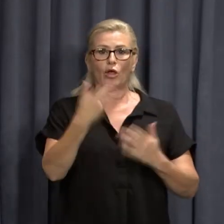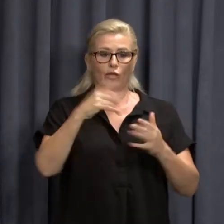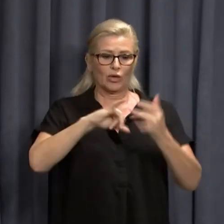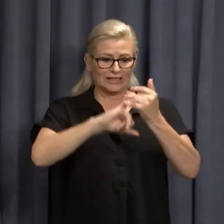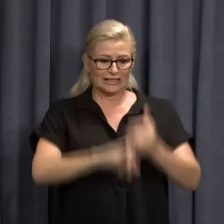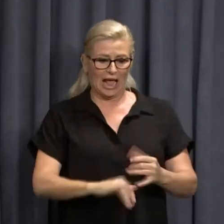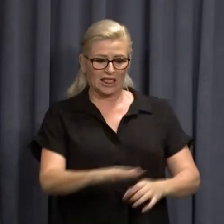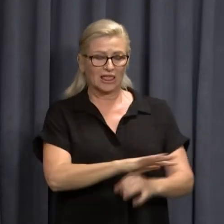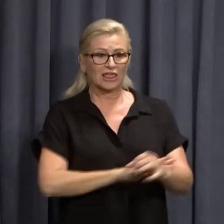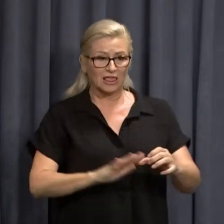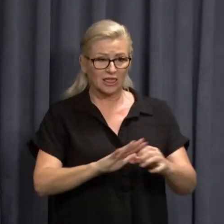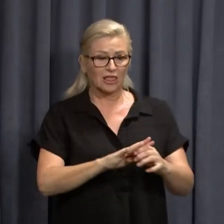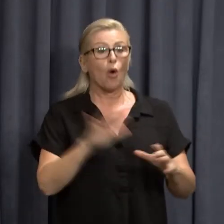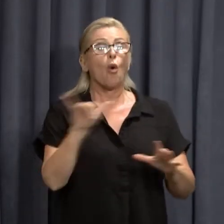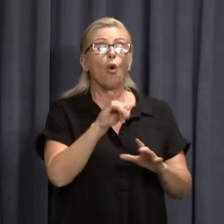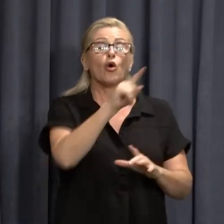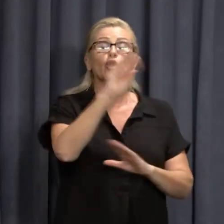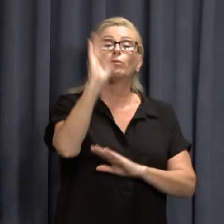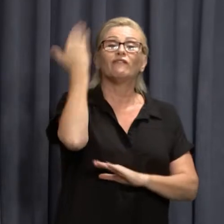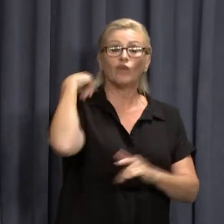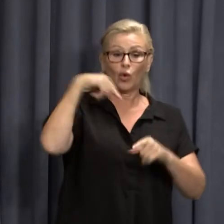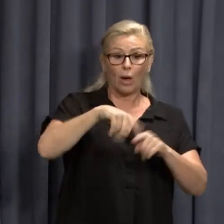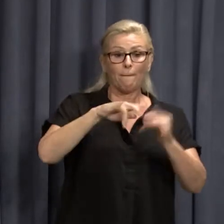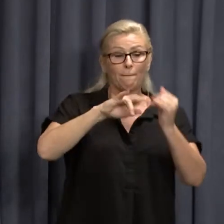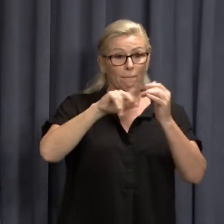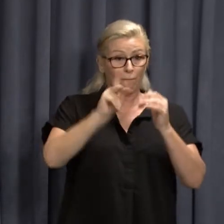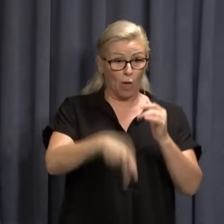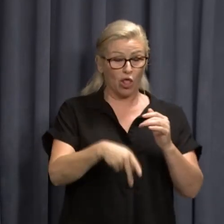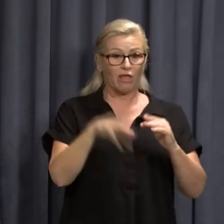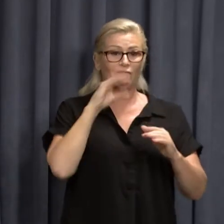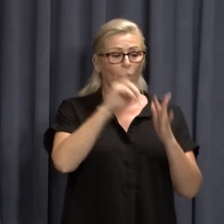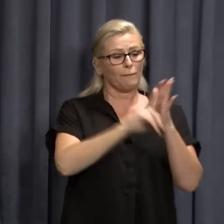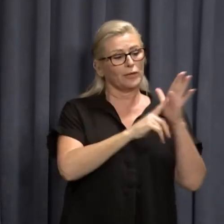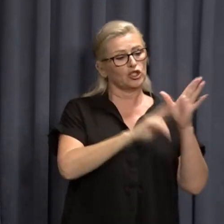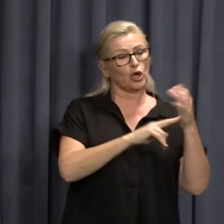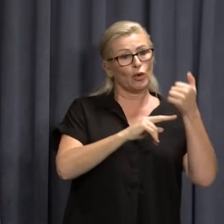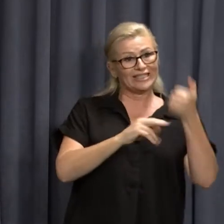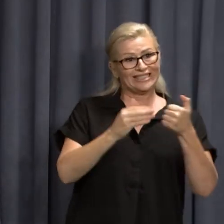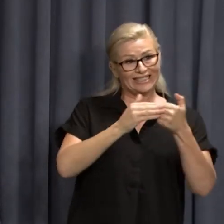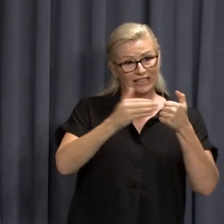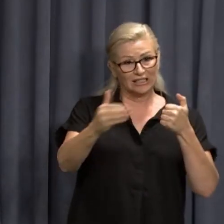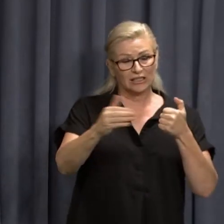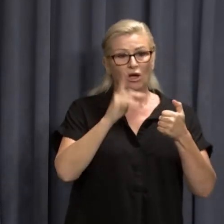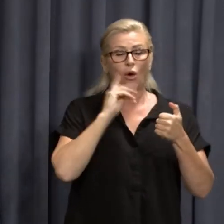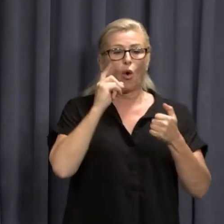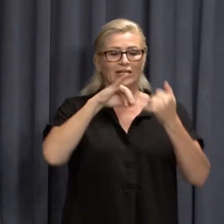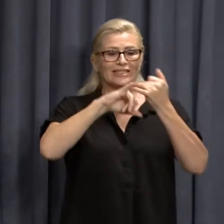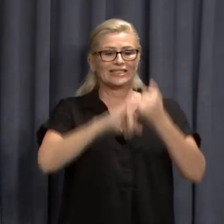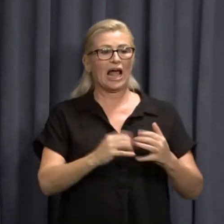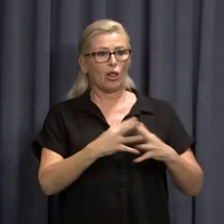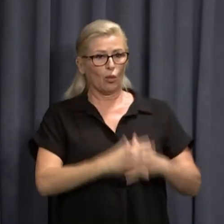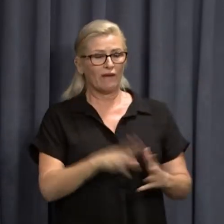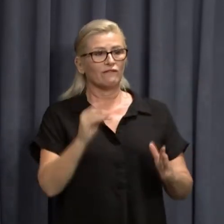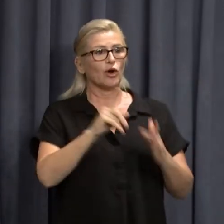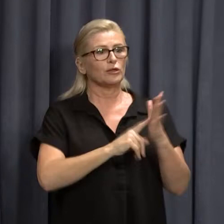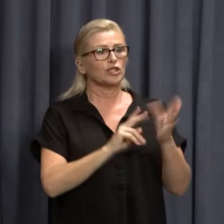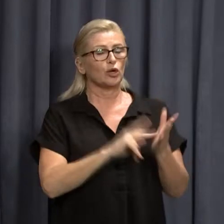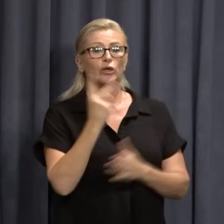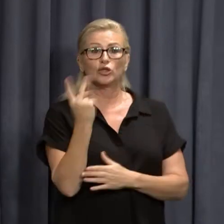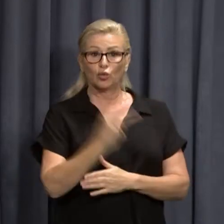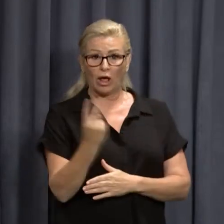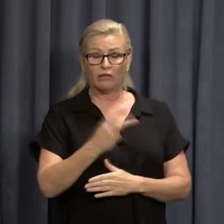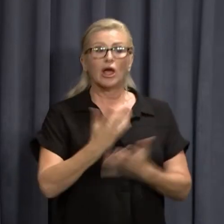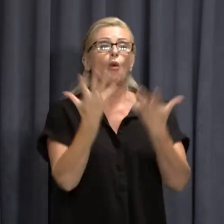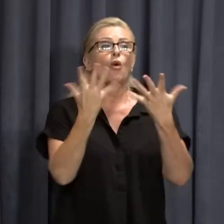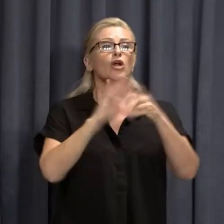regions, or if you have been in Perth and Peel since January the 6th or in the South West since January 12th. Wash your hands